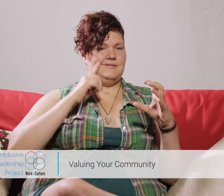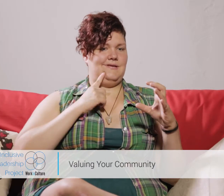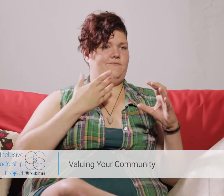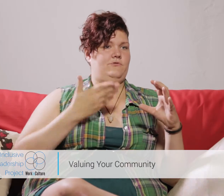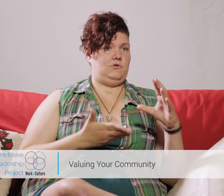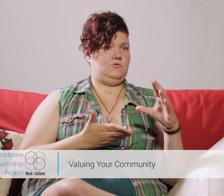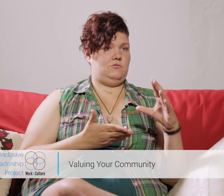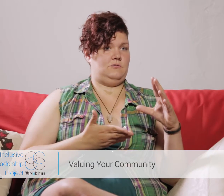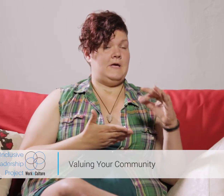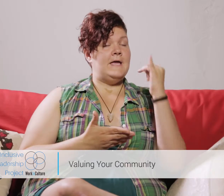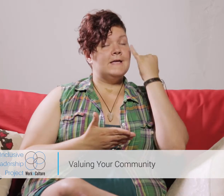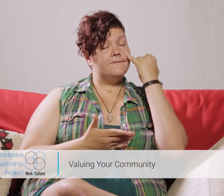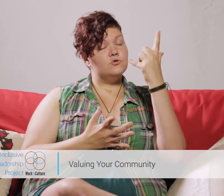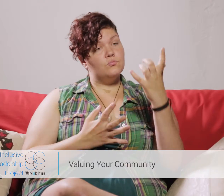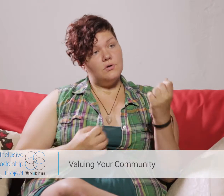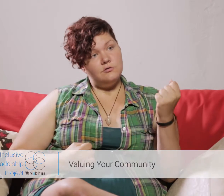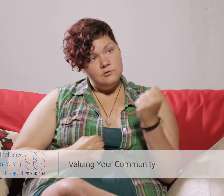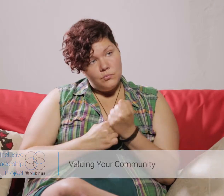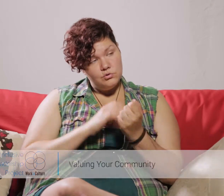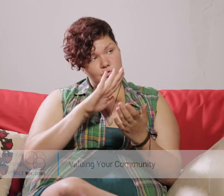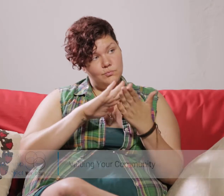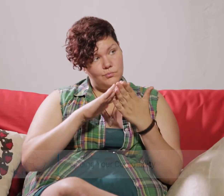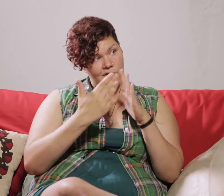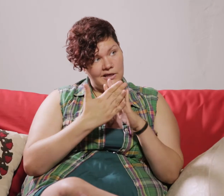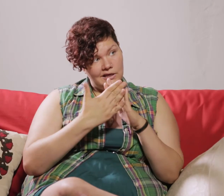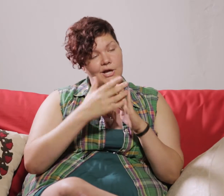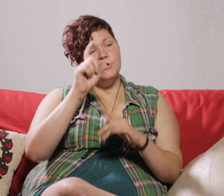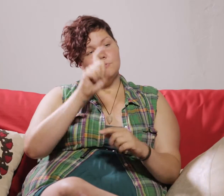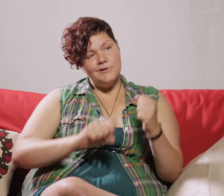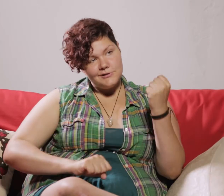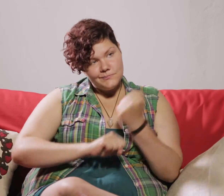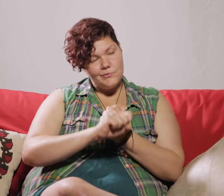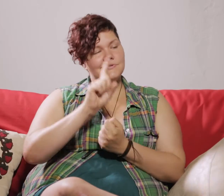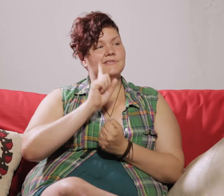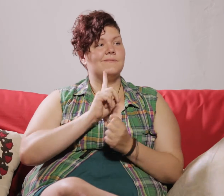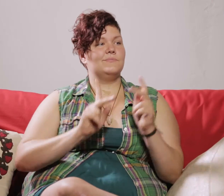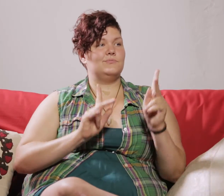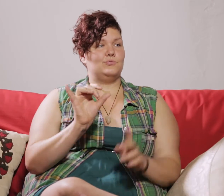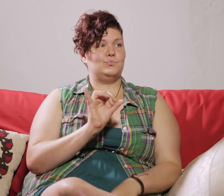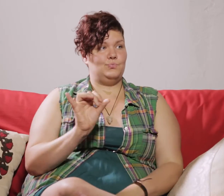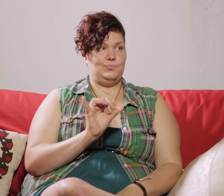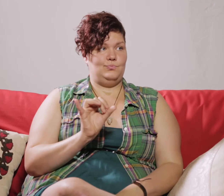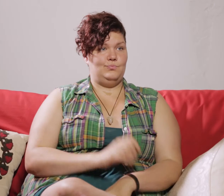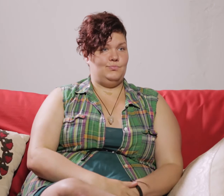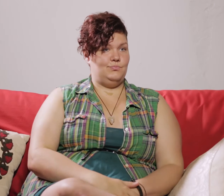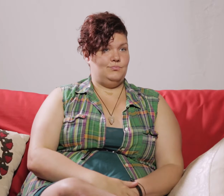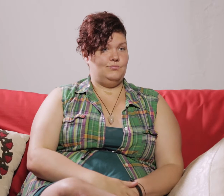every community when we're talking with them have deaf people within them so if you really value your community from my